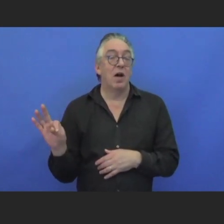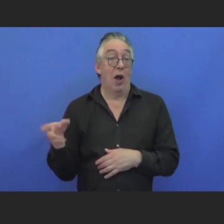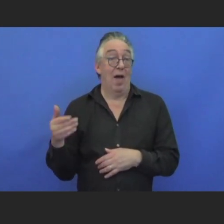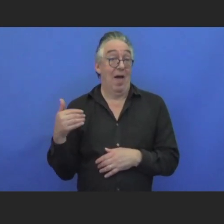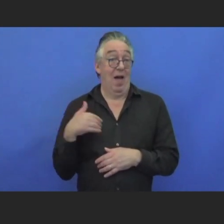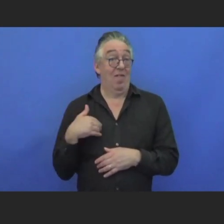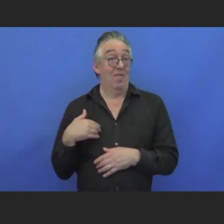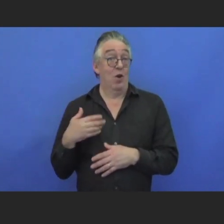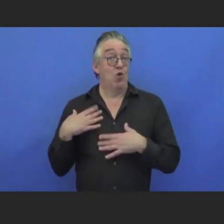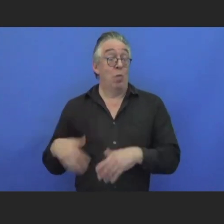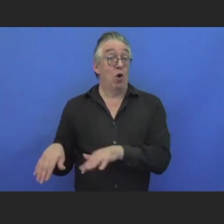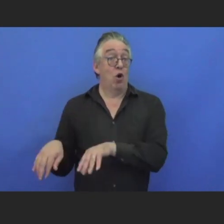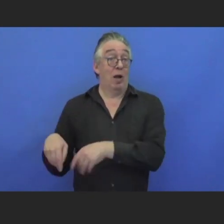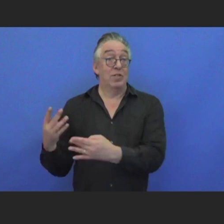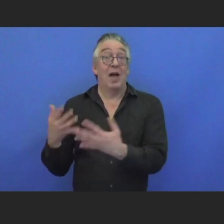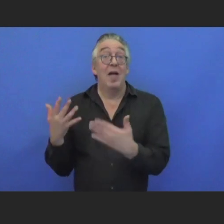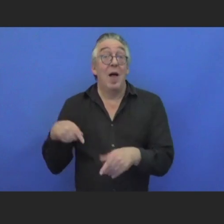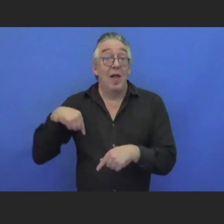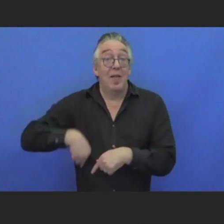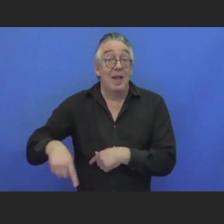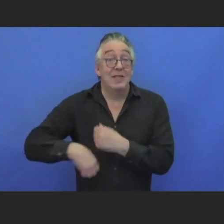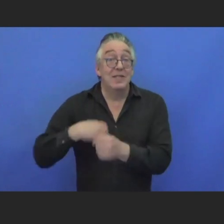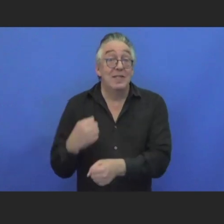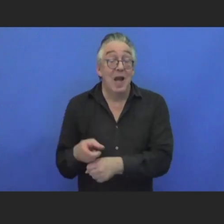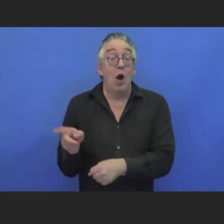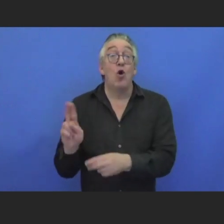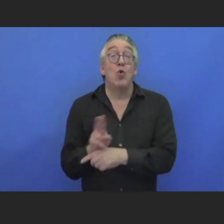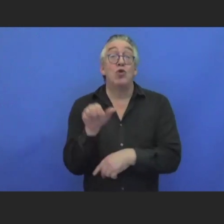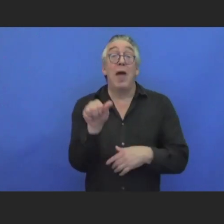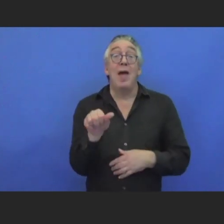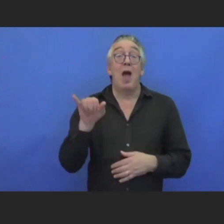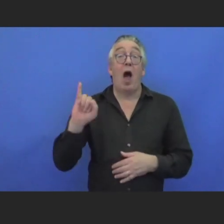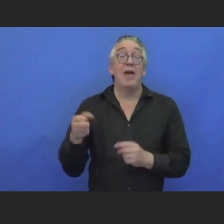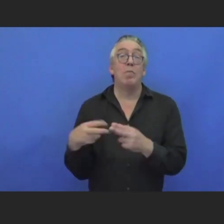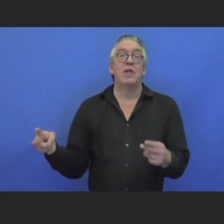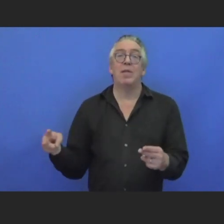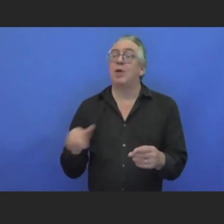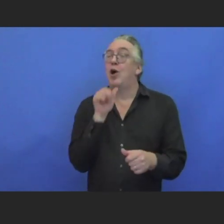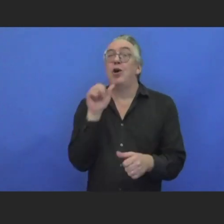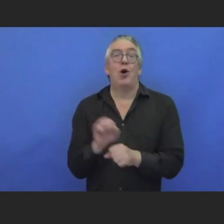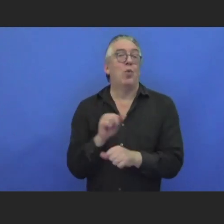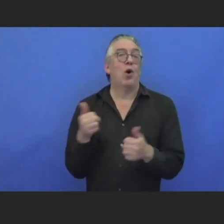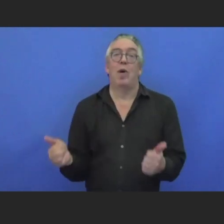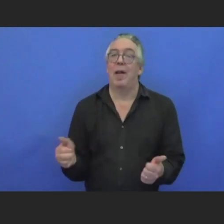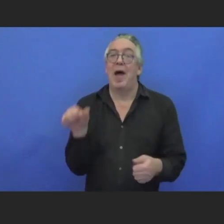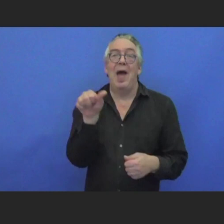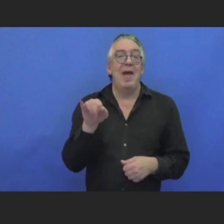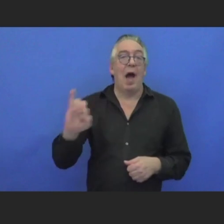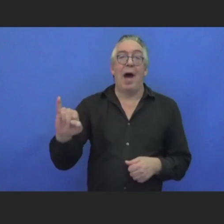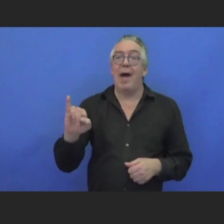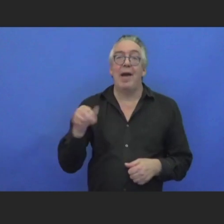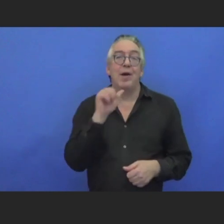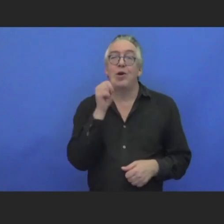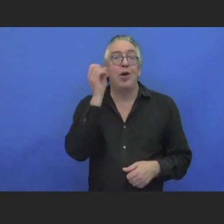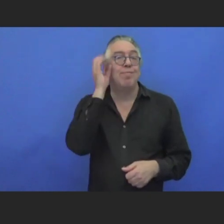AI captioning and it did not work well for them because the AI is not yet there yet to